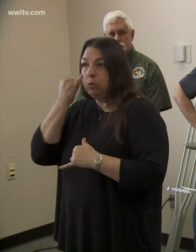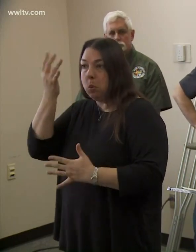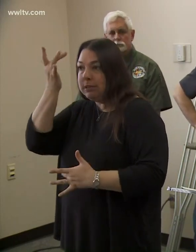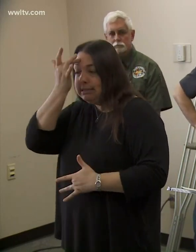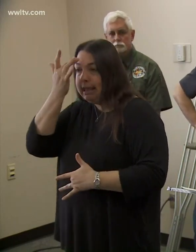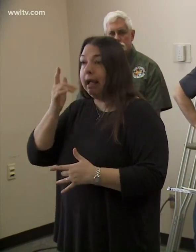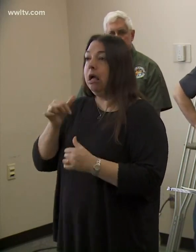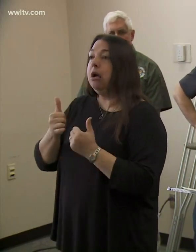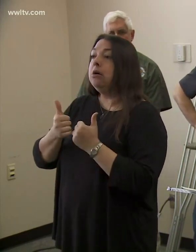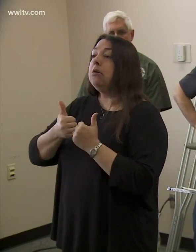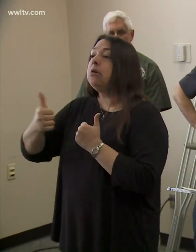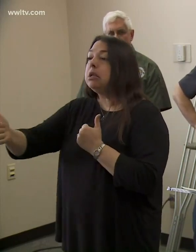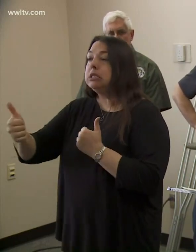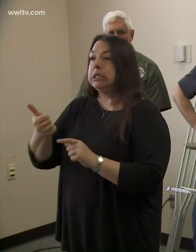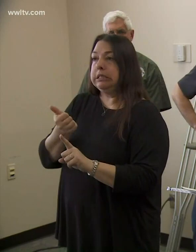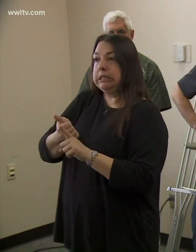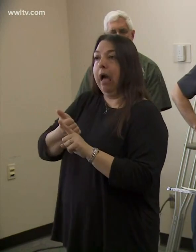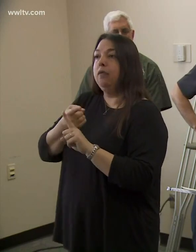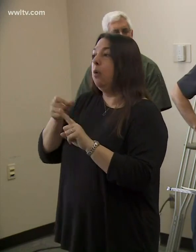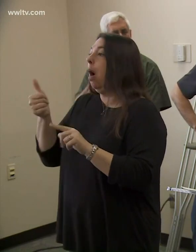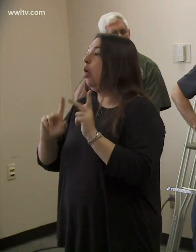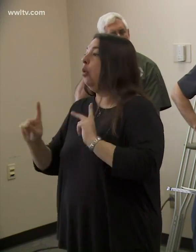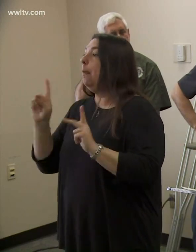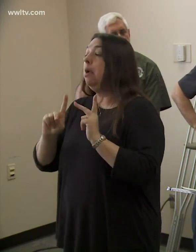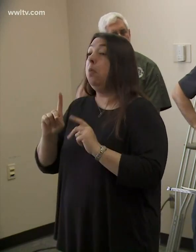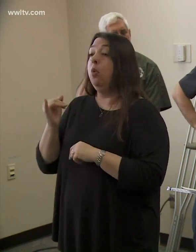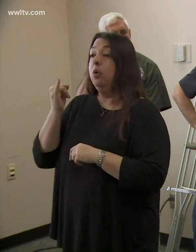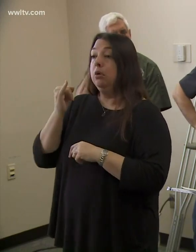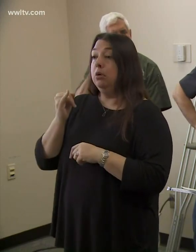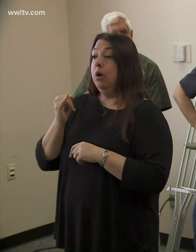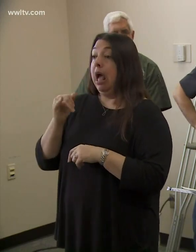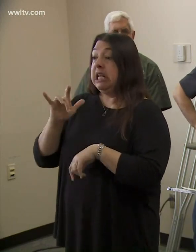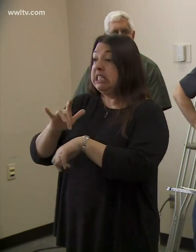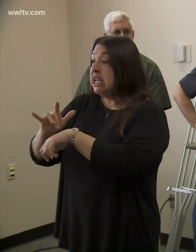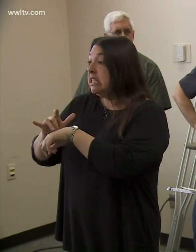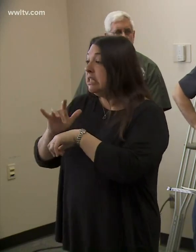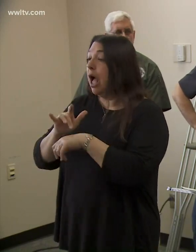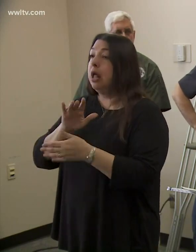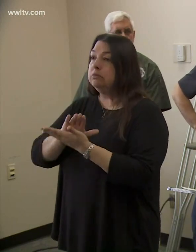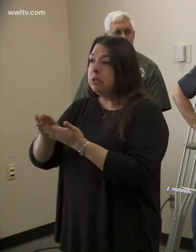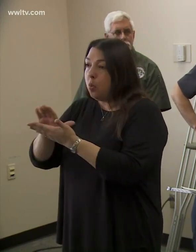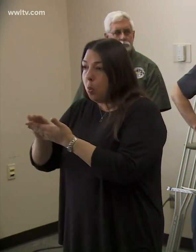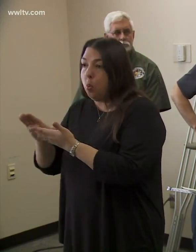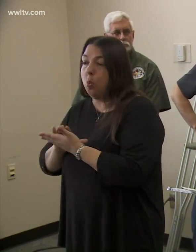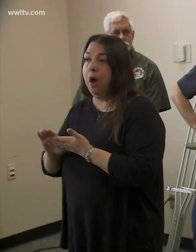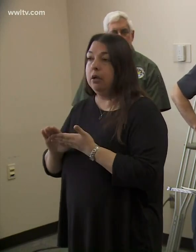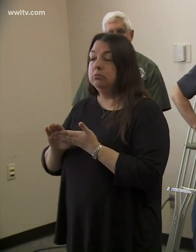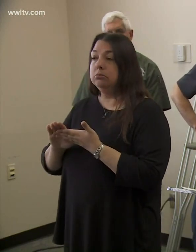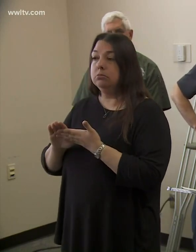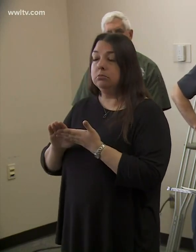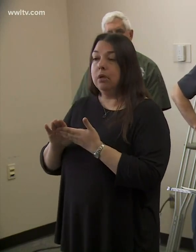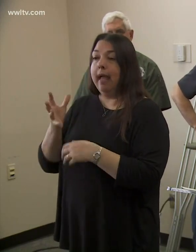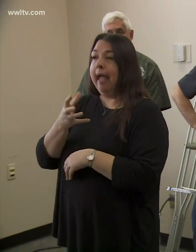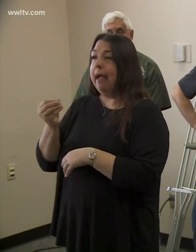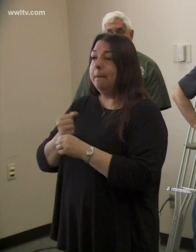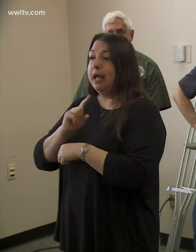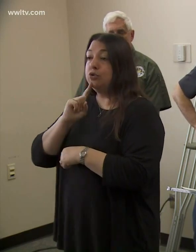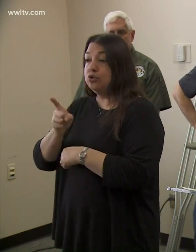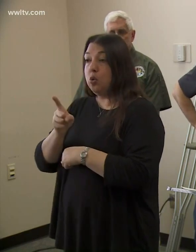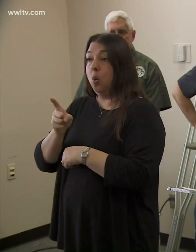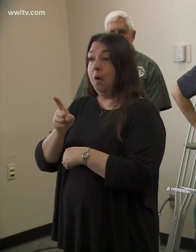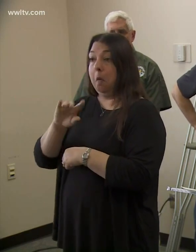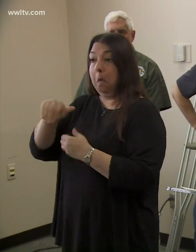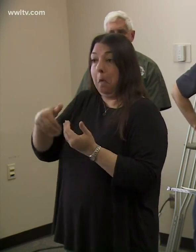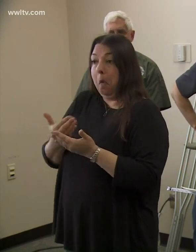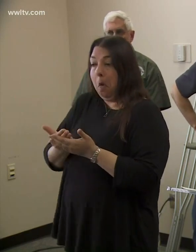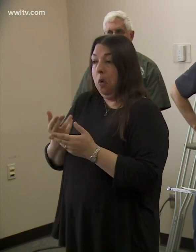distancing measures that we need, um, wiping down frequently touched services and, and ensuring that those